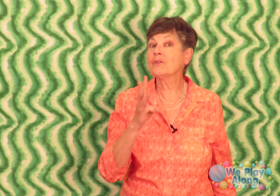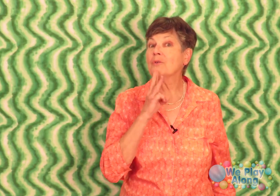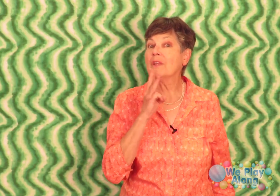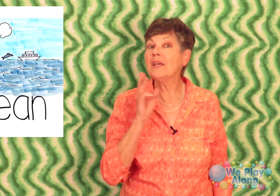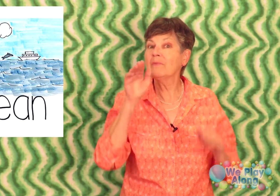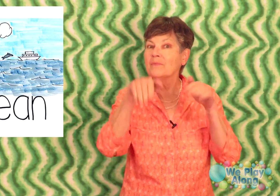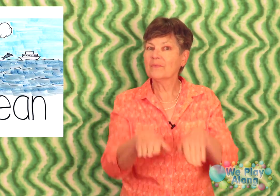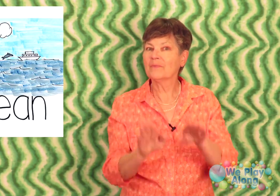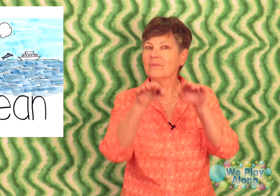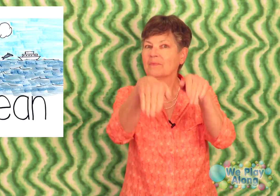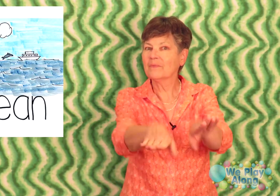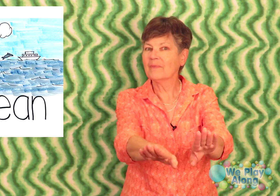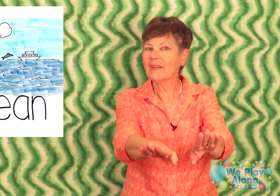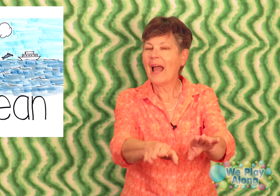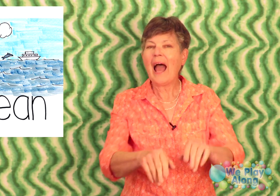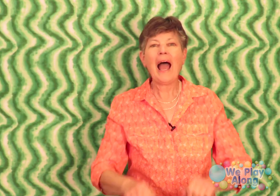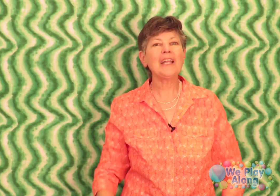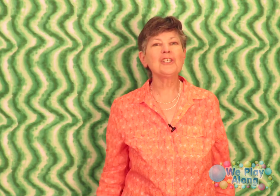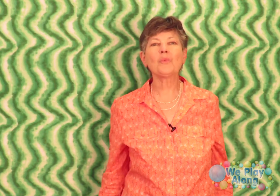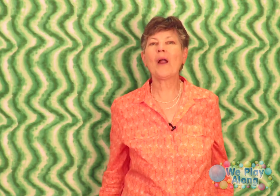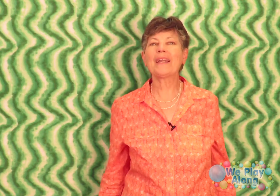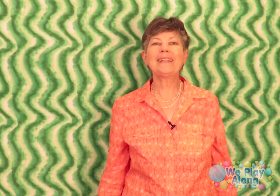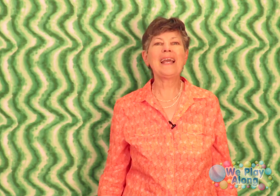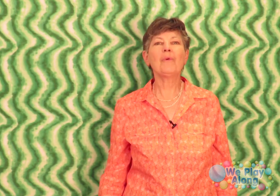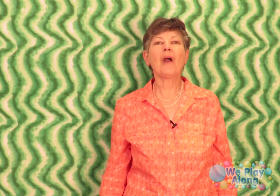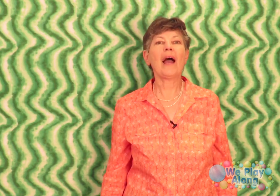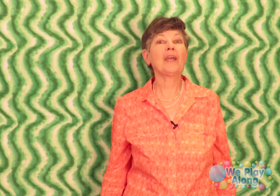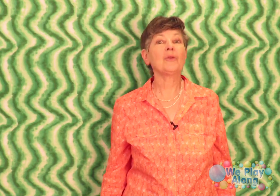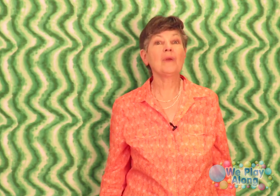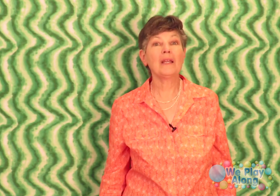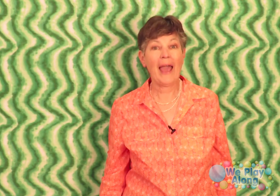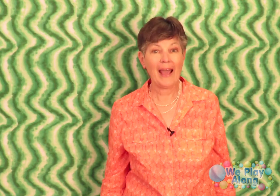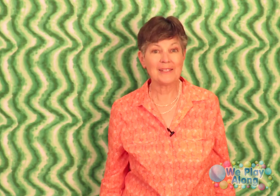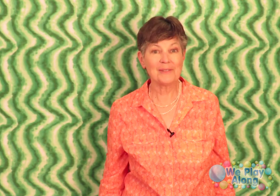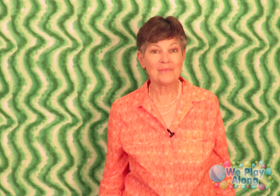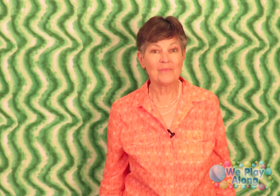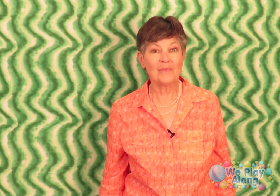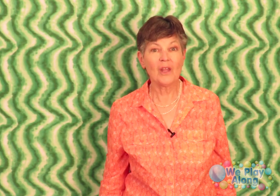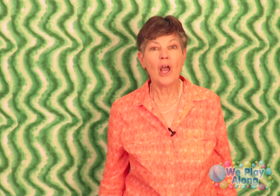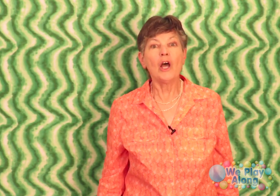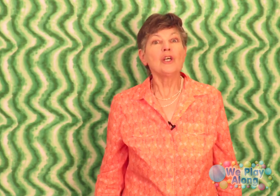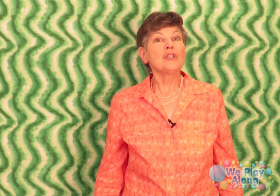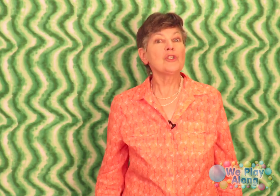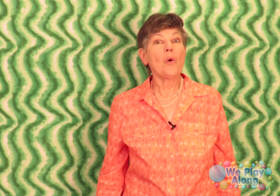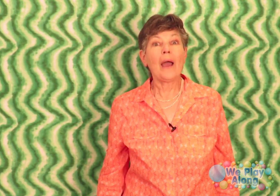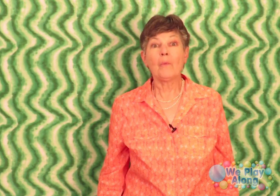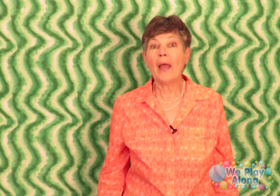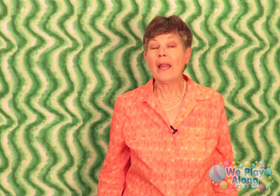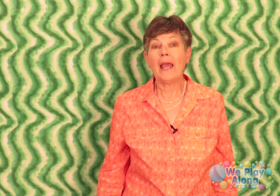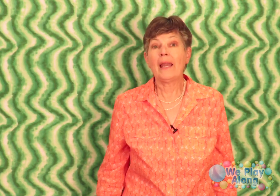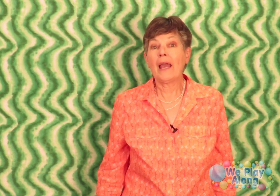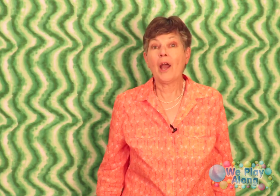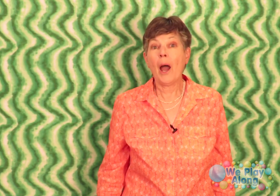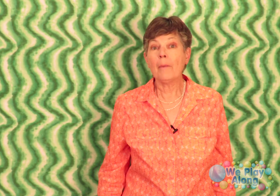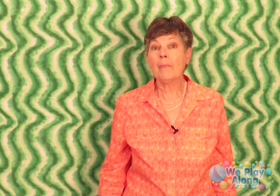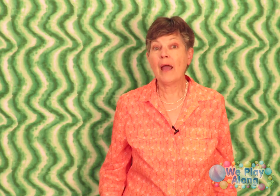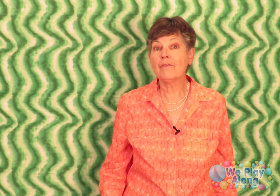to the I just wanted a day where I could relax so I went and I got my